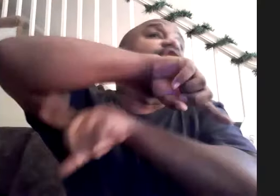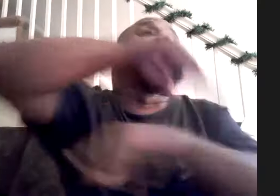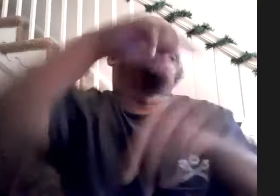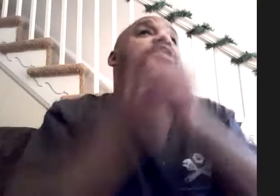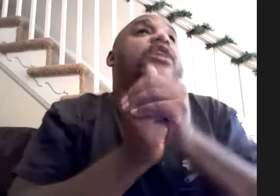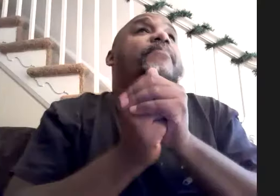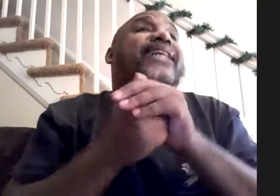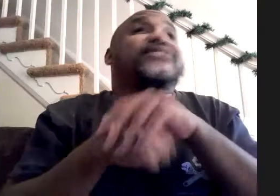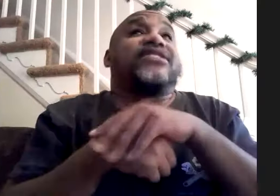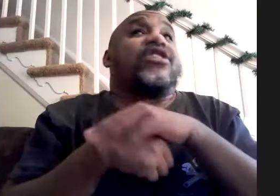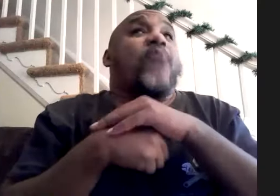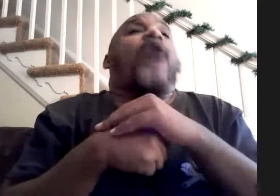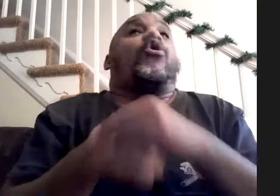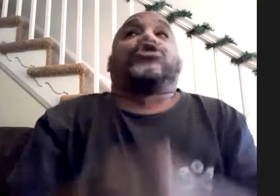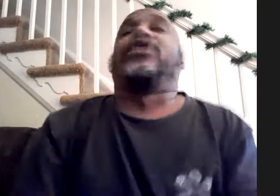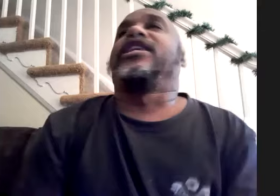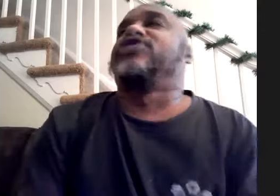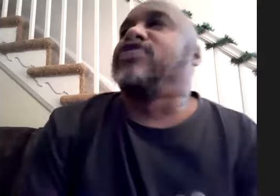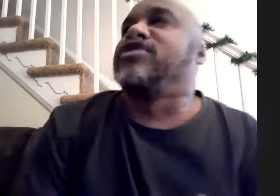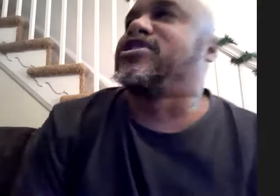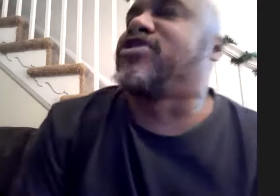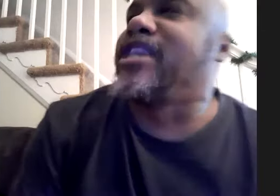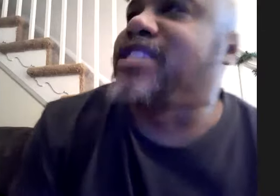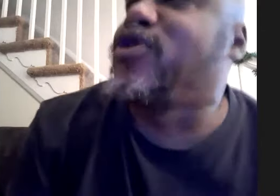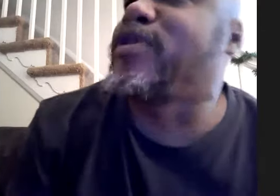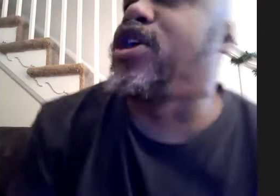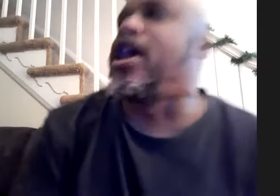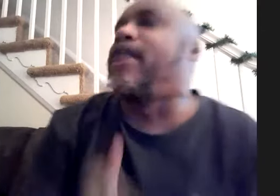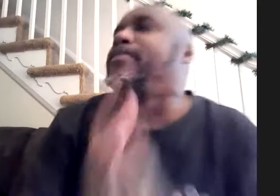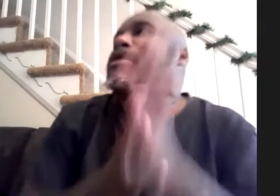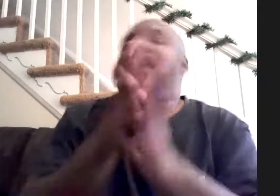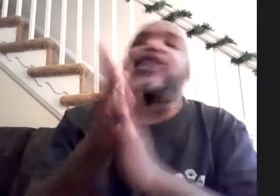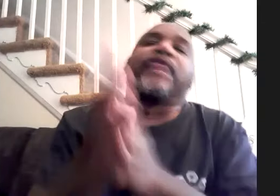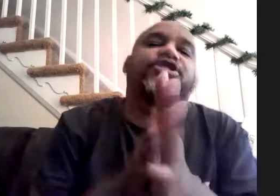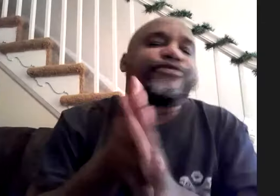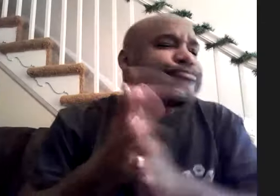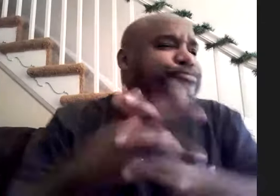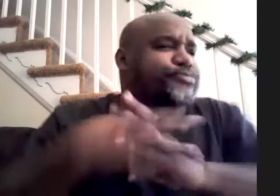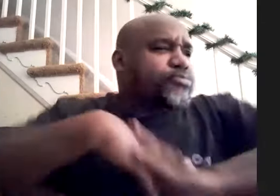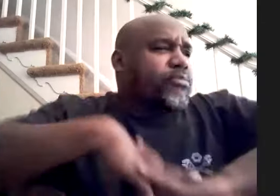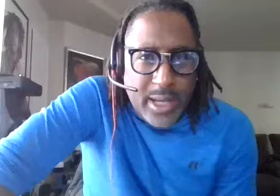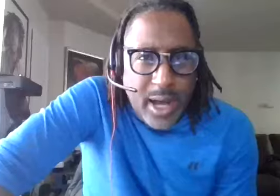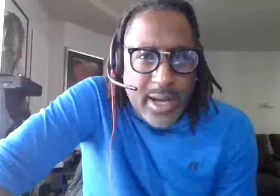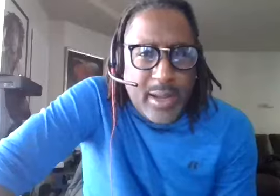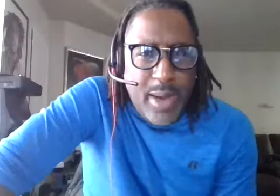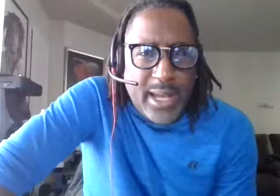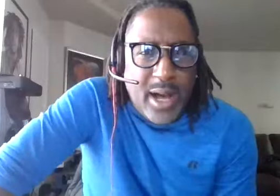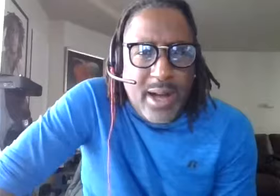back in wow 20 years ago this is crazy a group called um final answer and man man dog